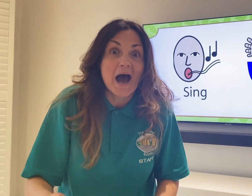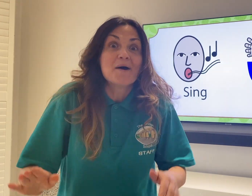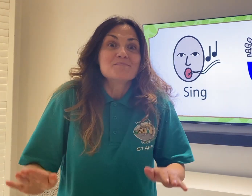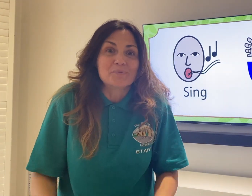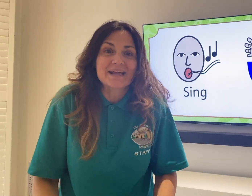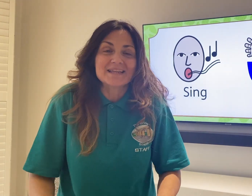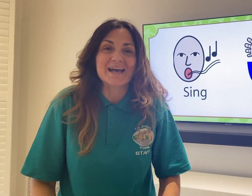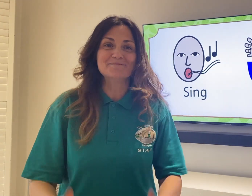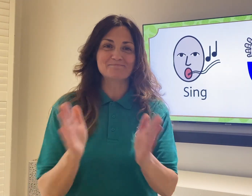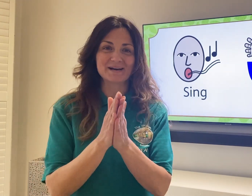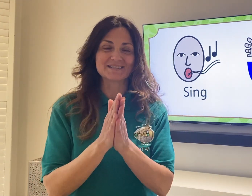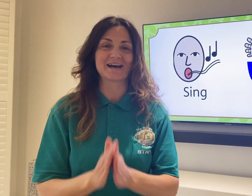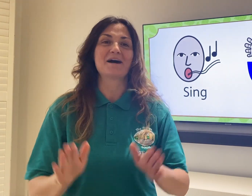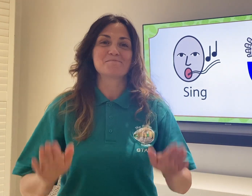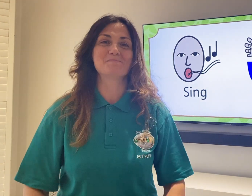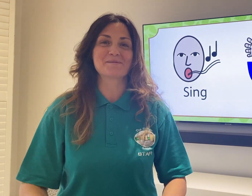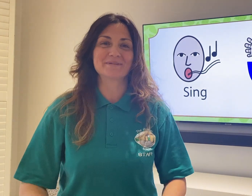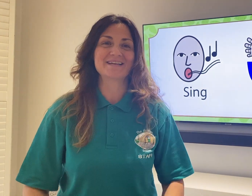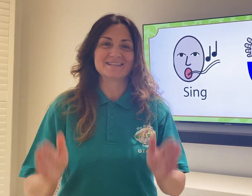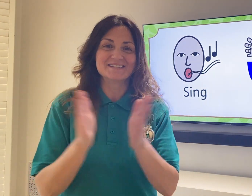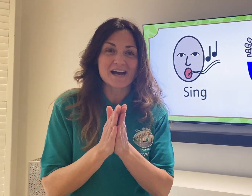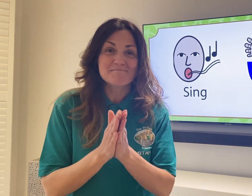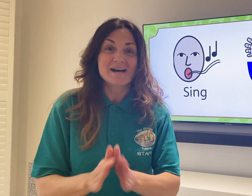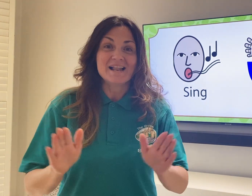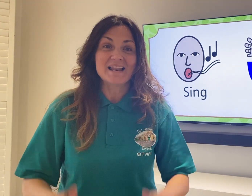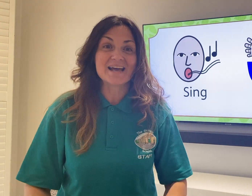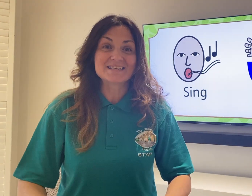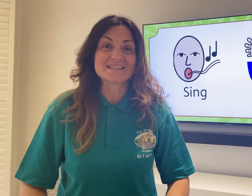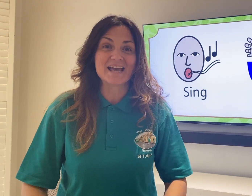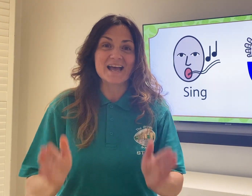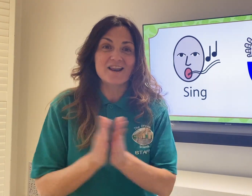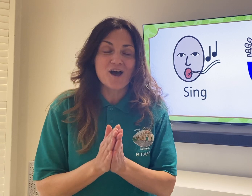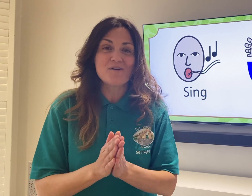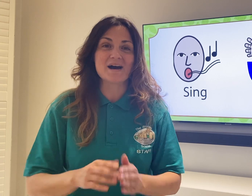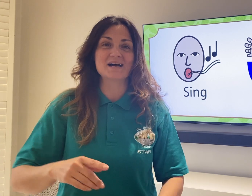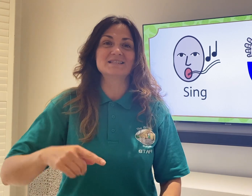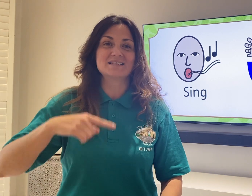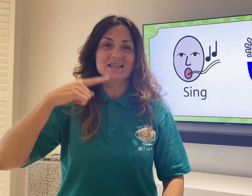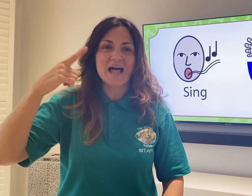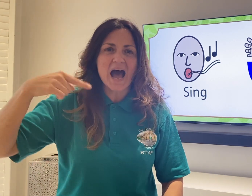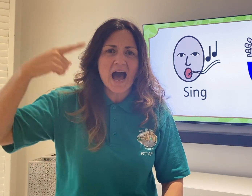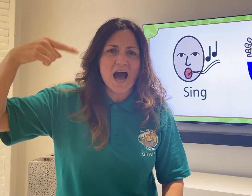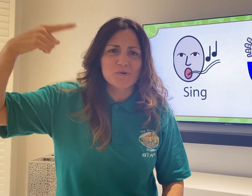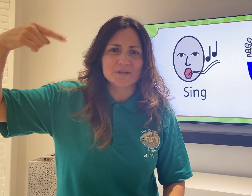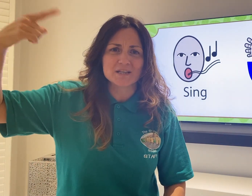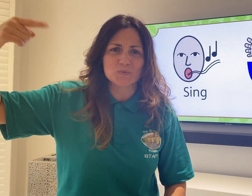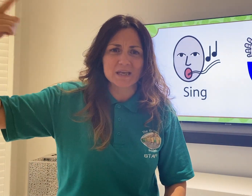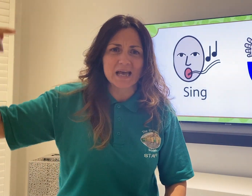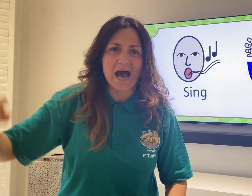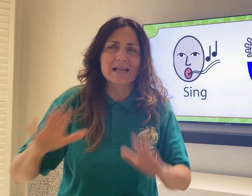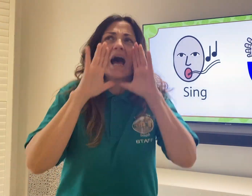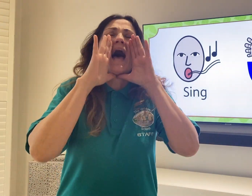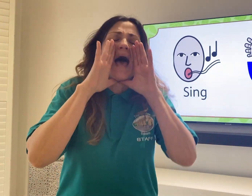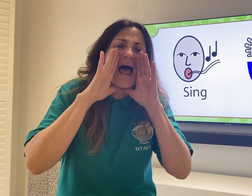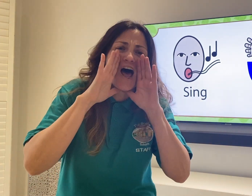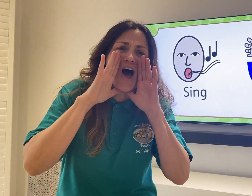Bread and butter, marmalade and jam. Let's say hello as loud as we can. Hello.